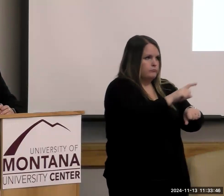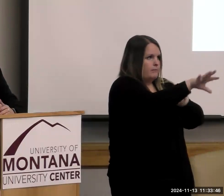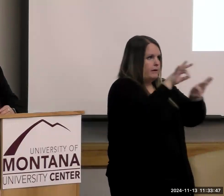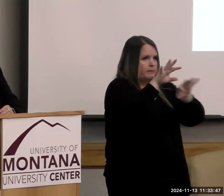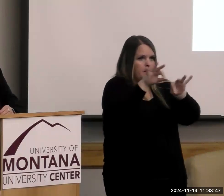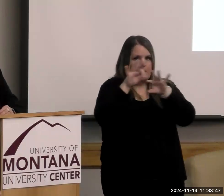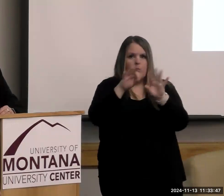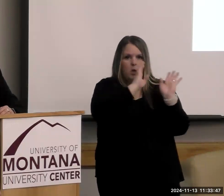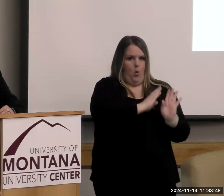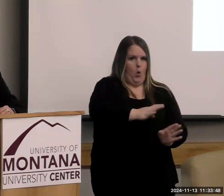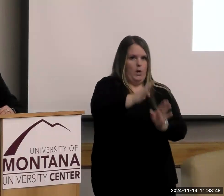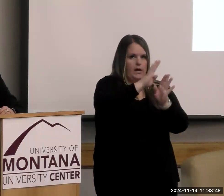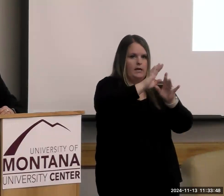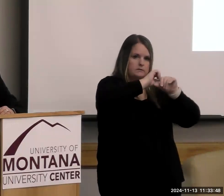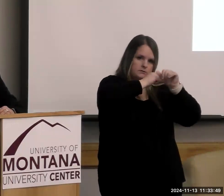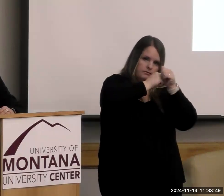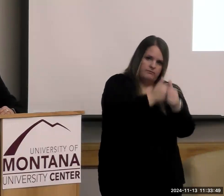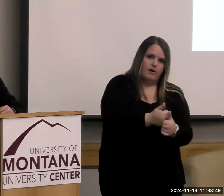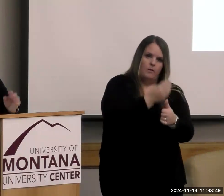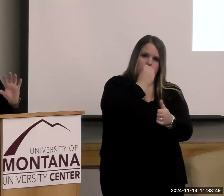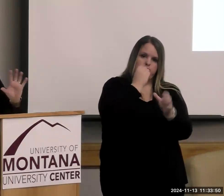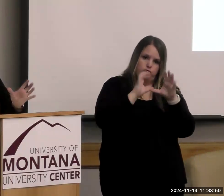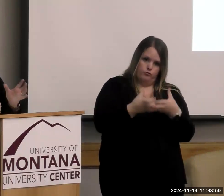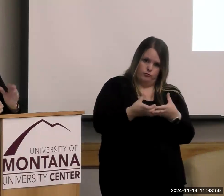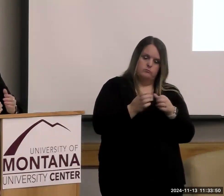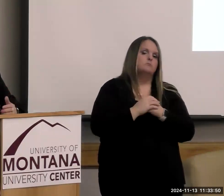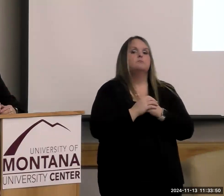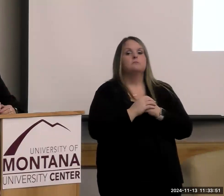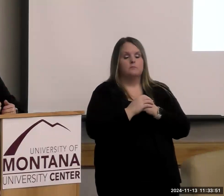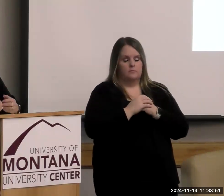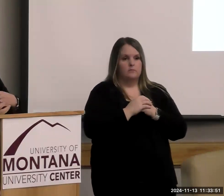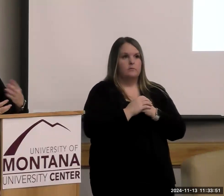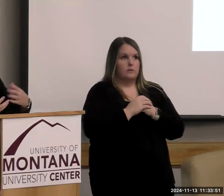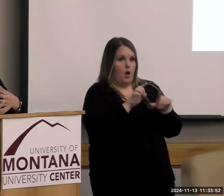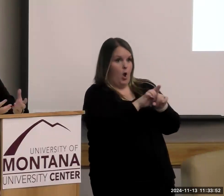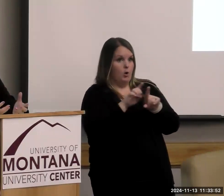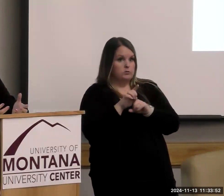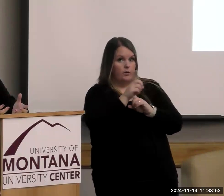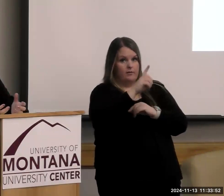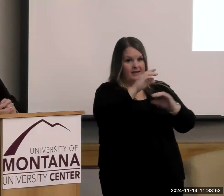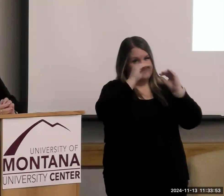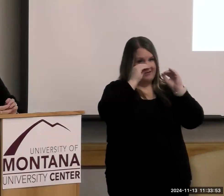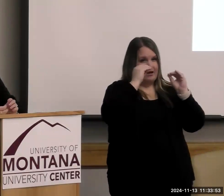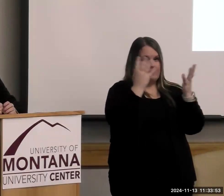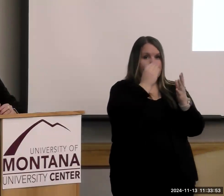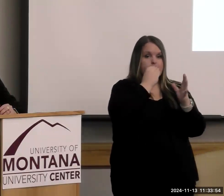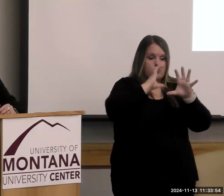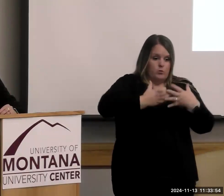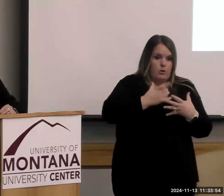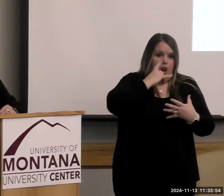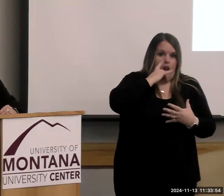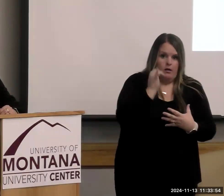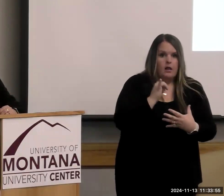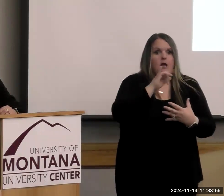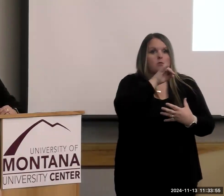organize it according to the food groups. So, indirectly, they're being educated about what those food groups are and what they can select